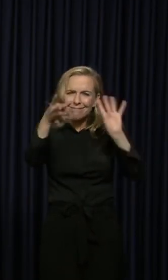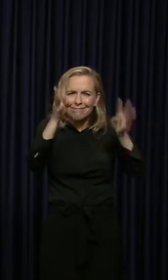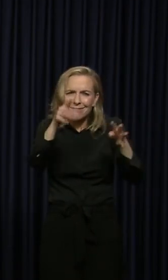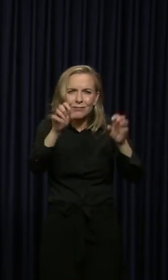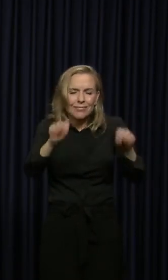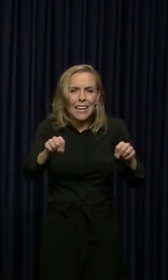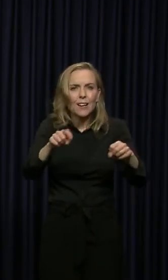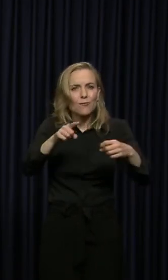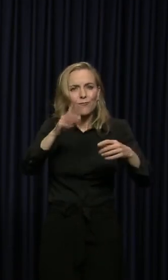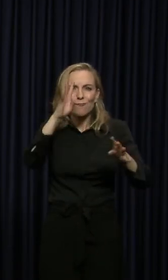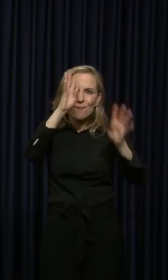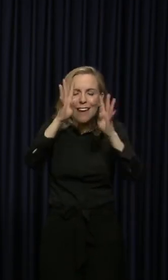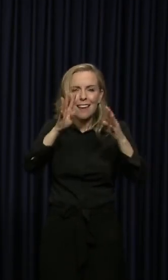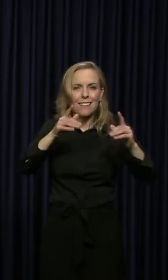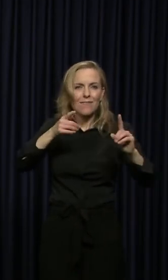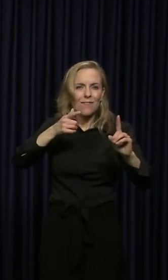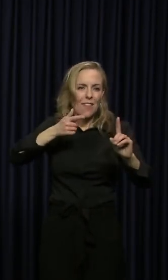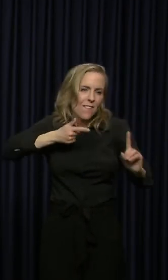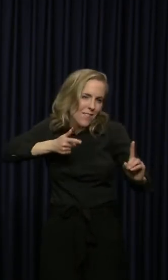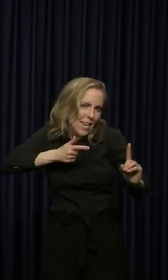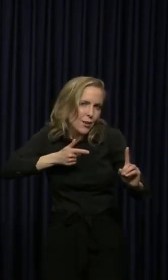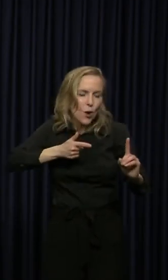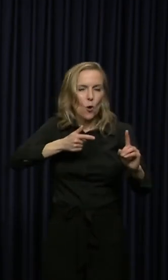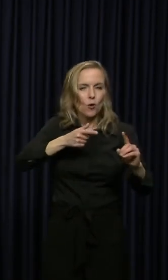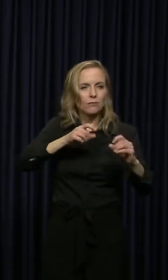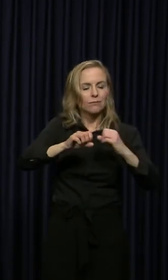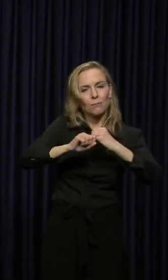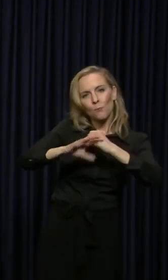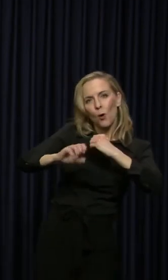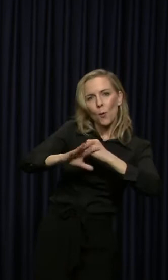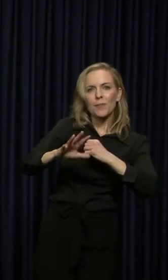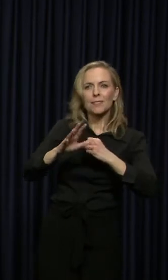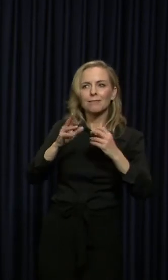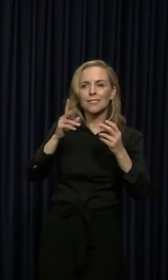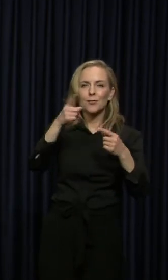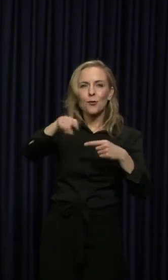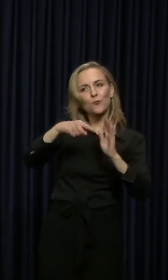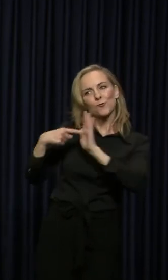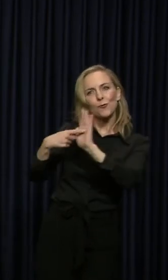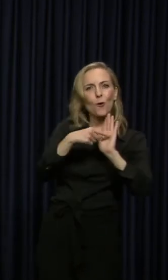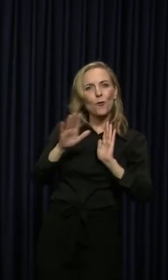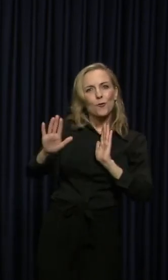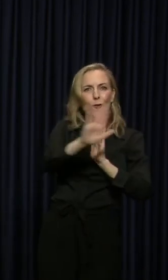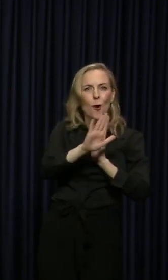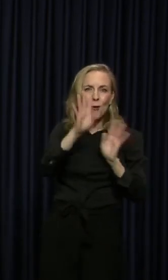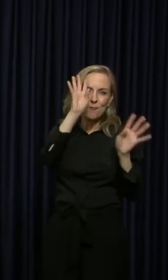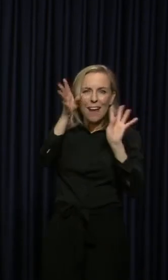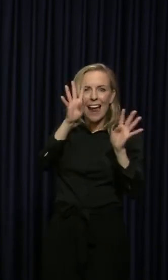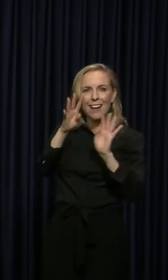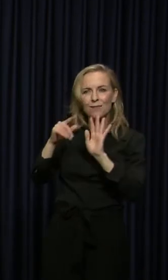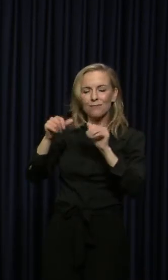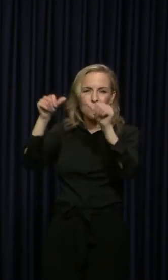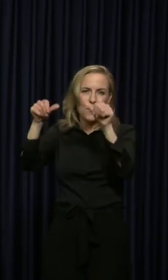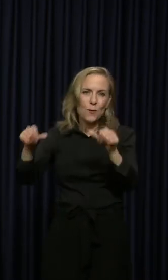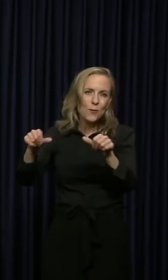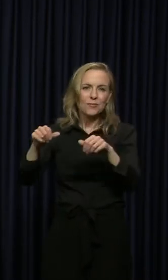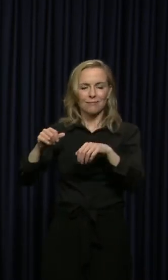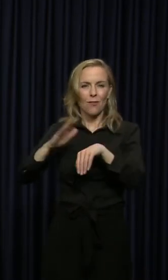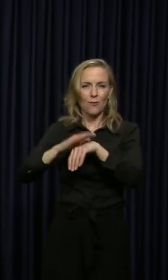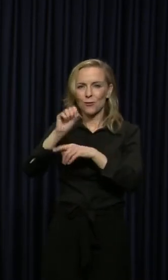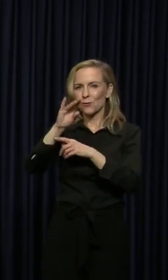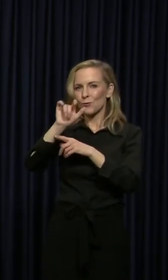Make the videos, put them out there. Let other people see your creativity. It's going to help another family.